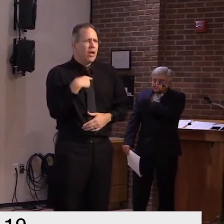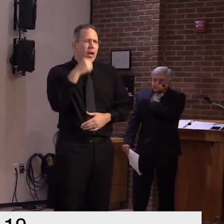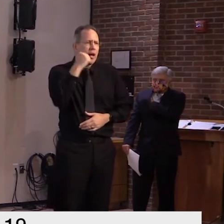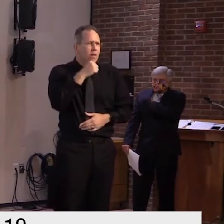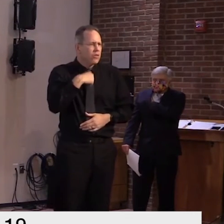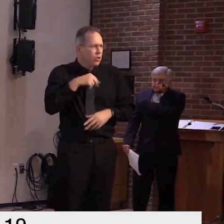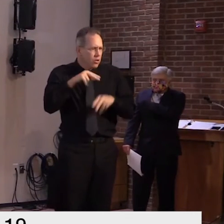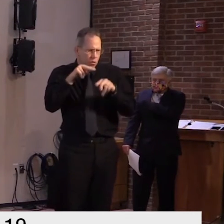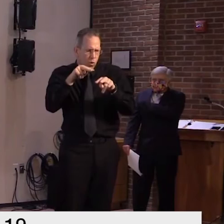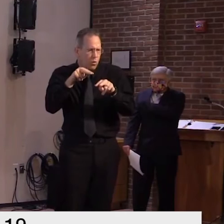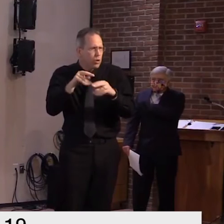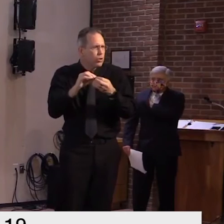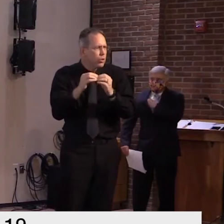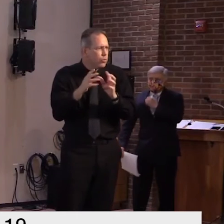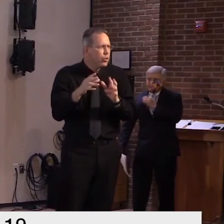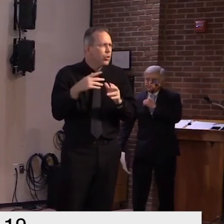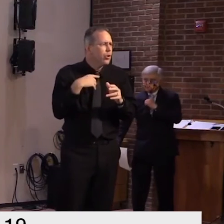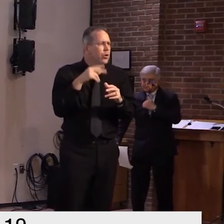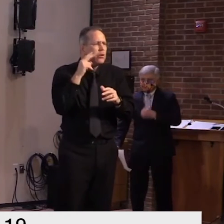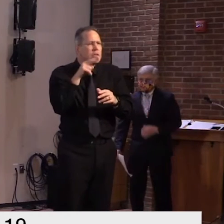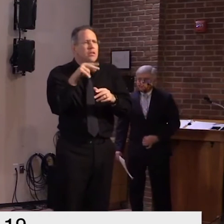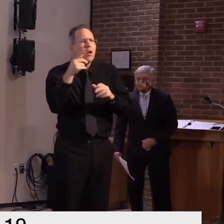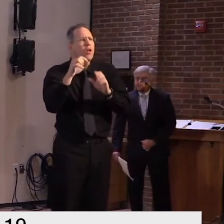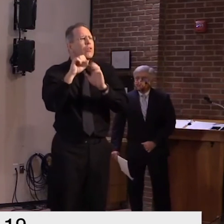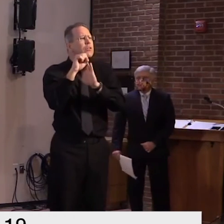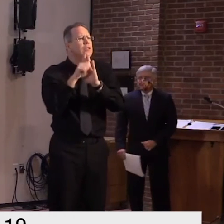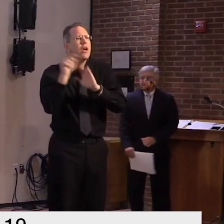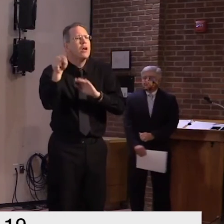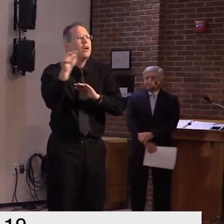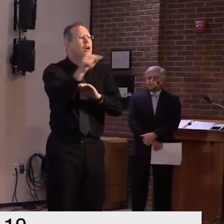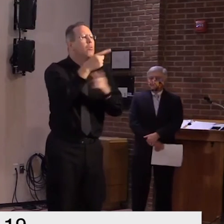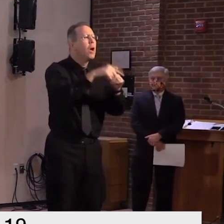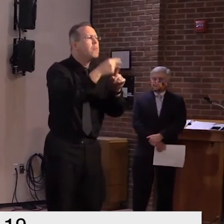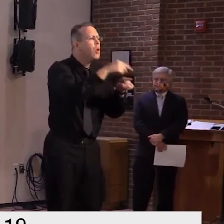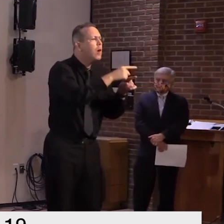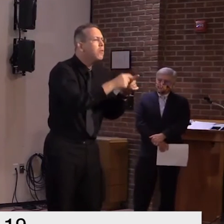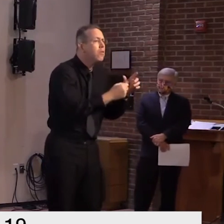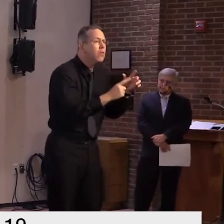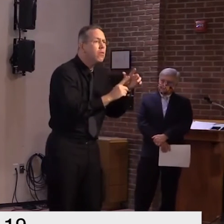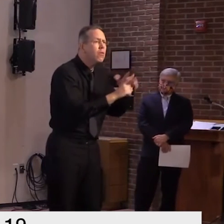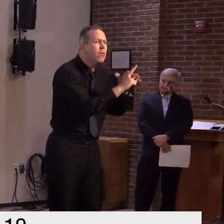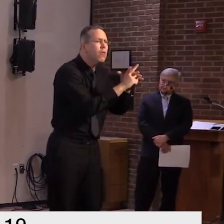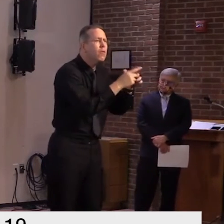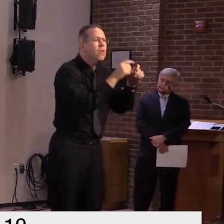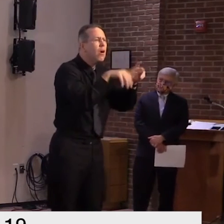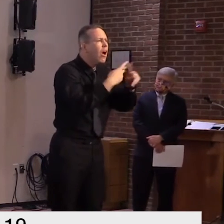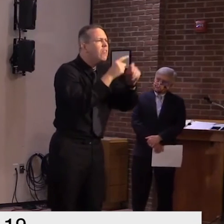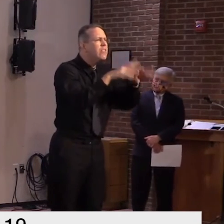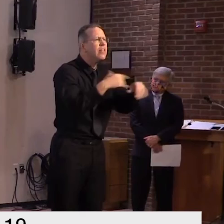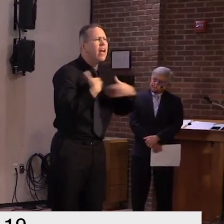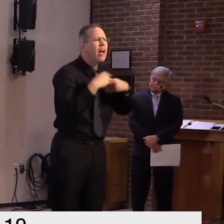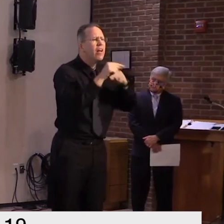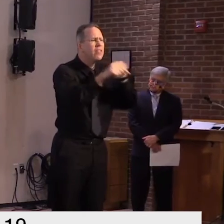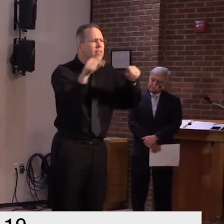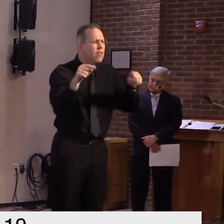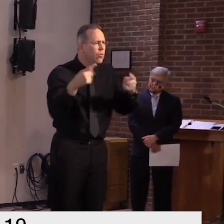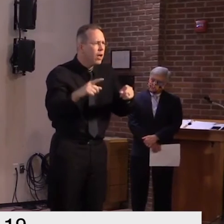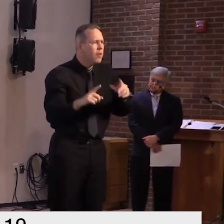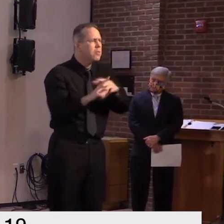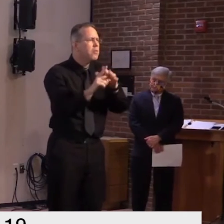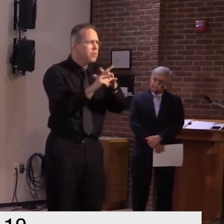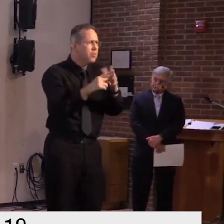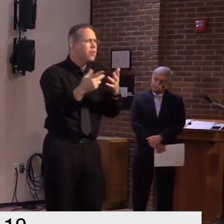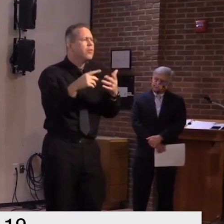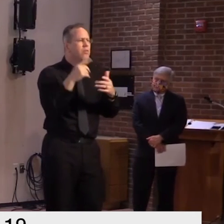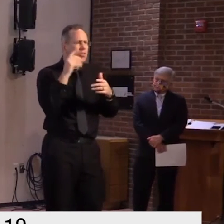states surrounding us what the death rates are uh number of people tested and so forth and i keep track of things like that in comparison to where we were